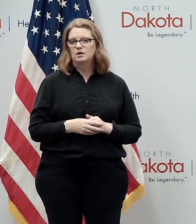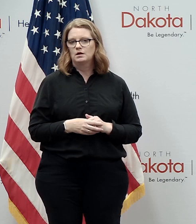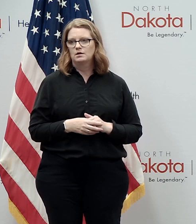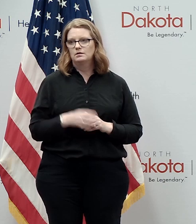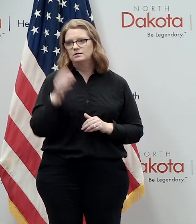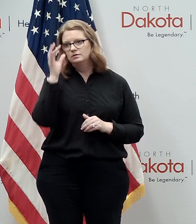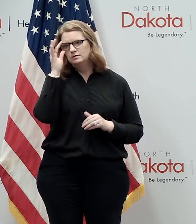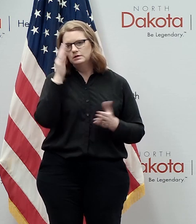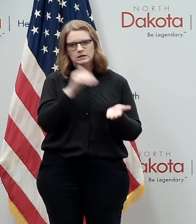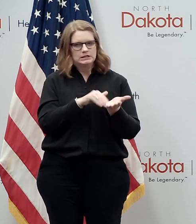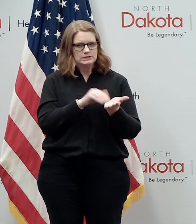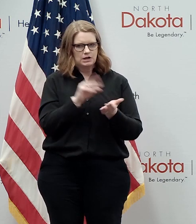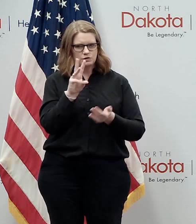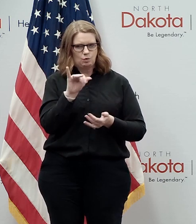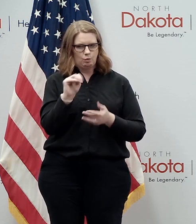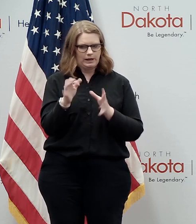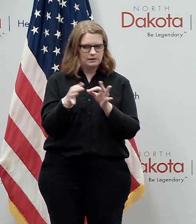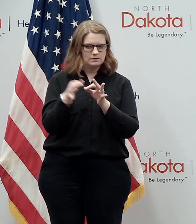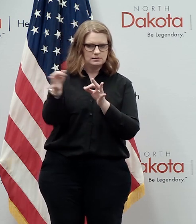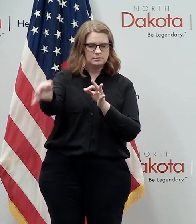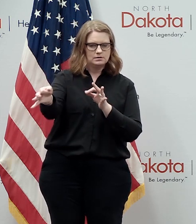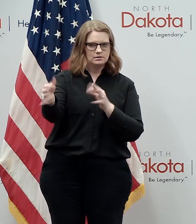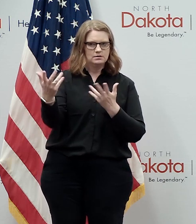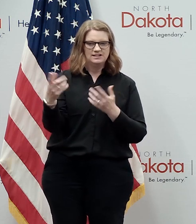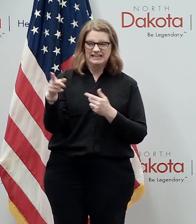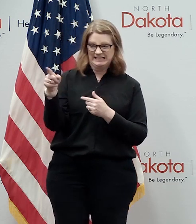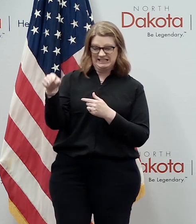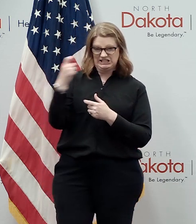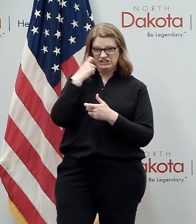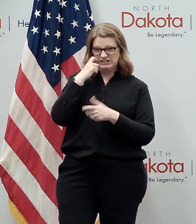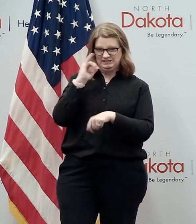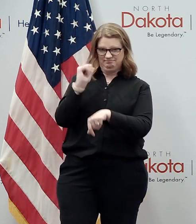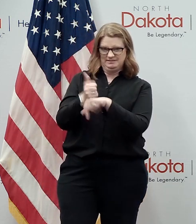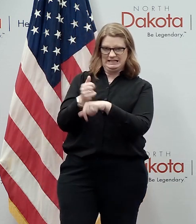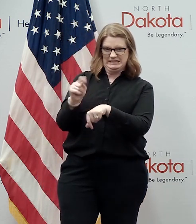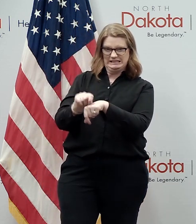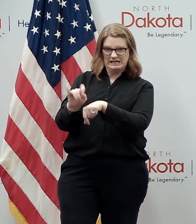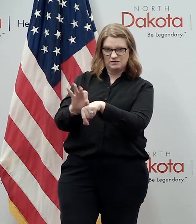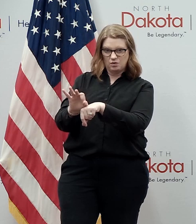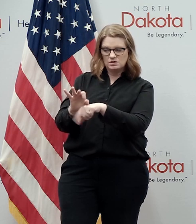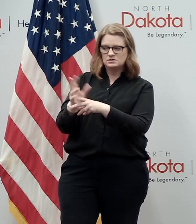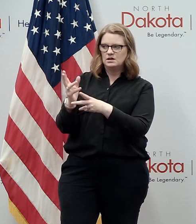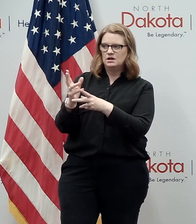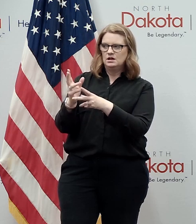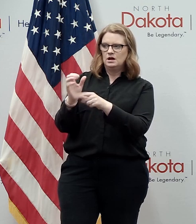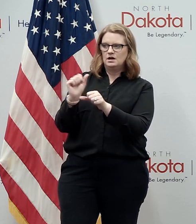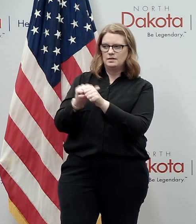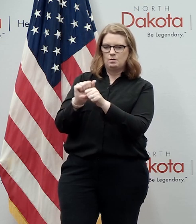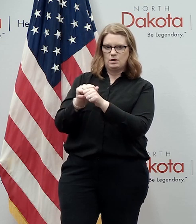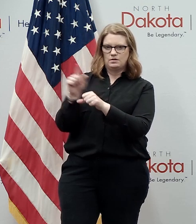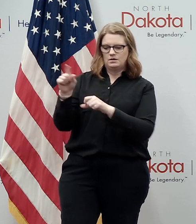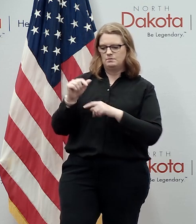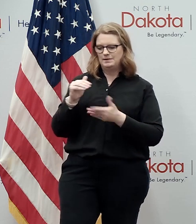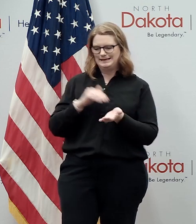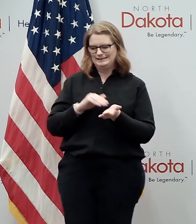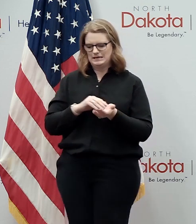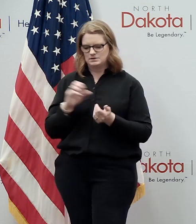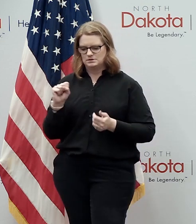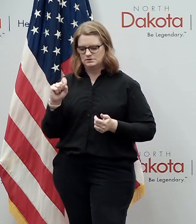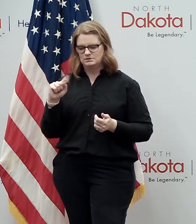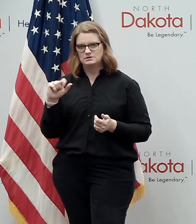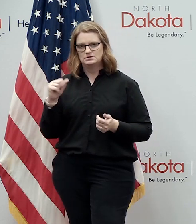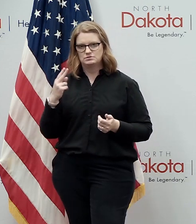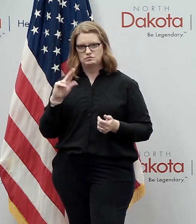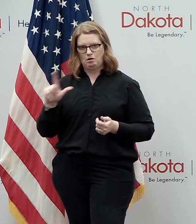that dr wins a little further out because they're just getting the task force going and they're working on really more long-term things uh dr stall uh